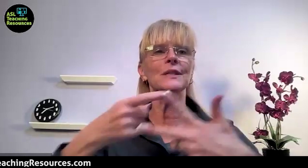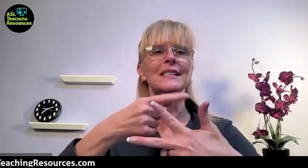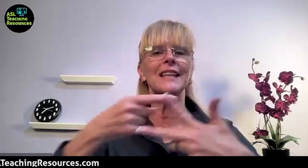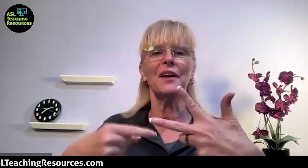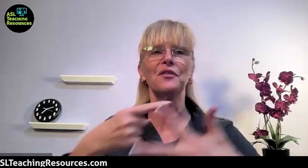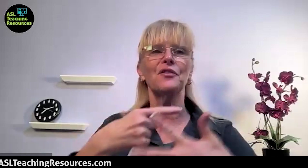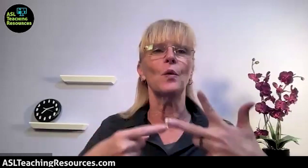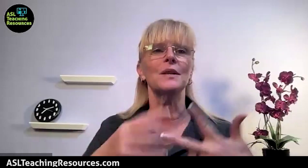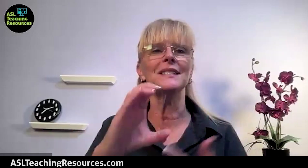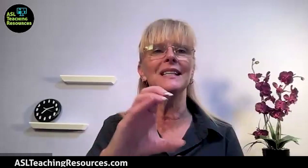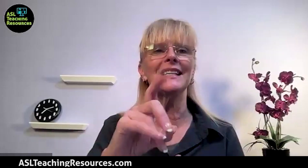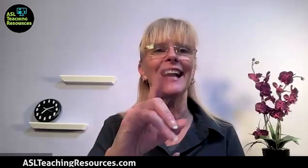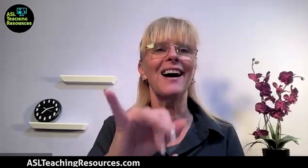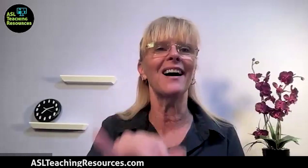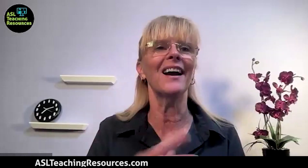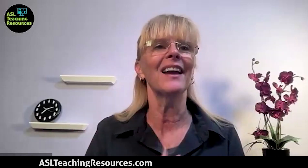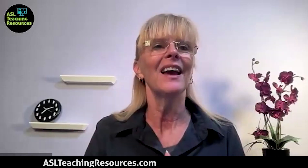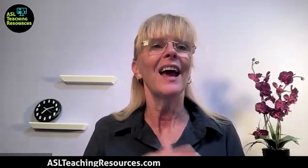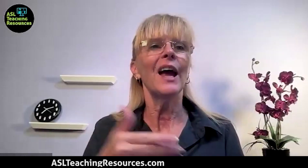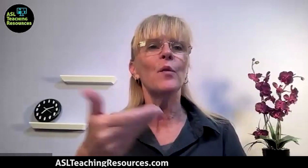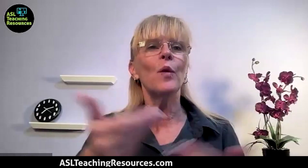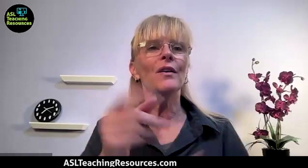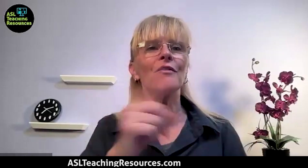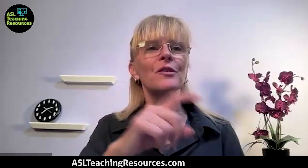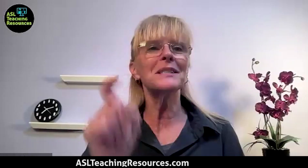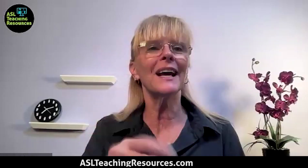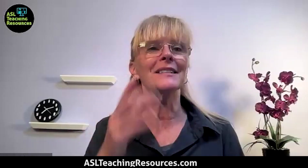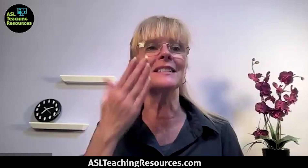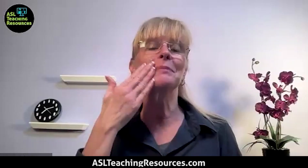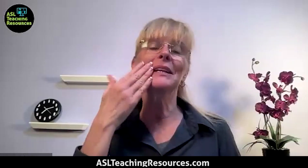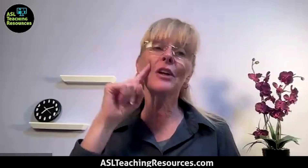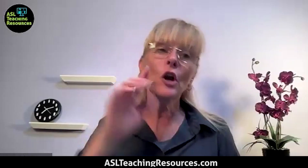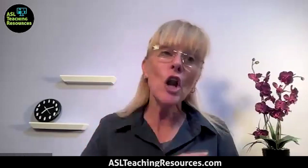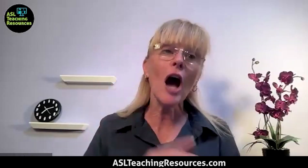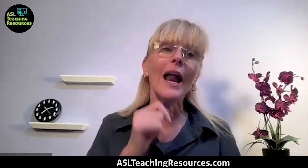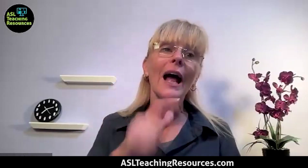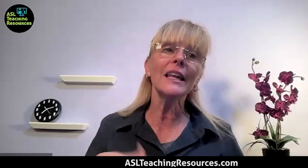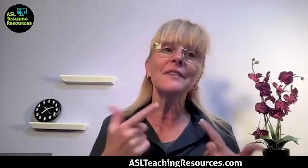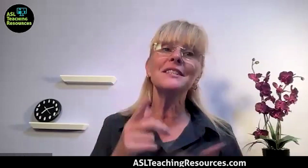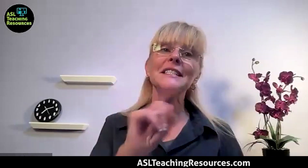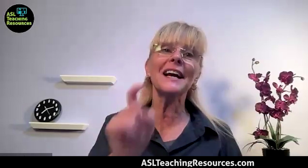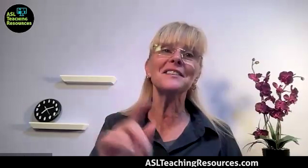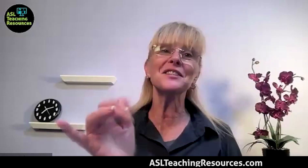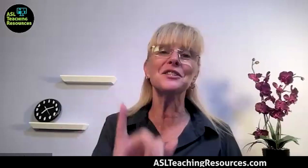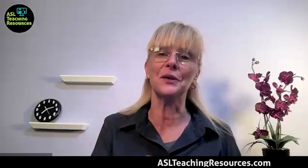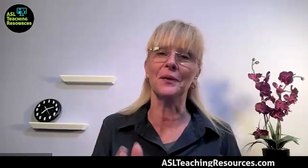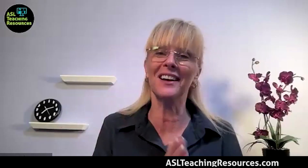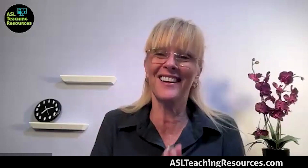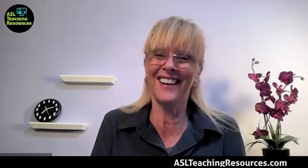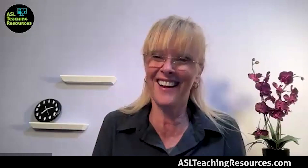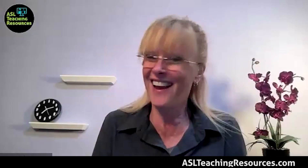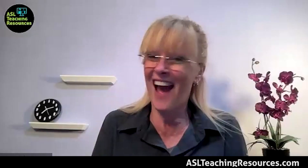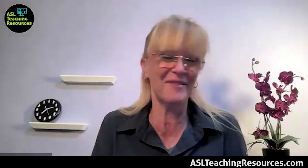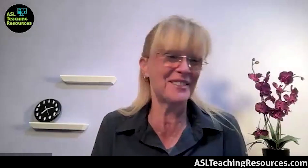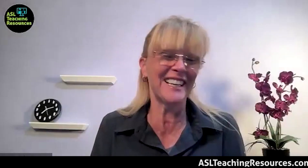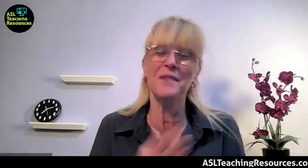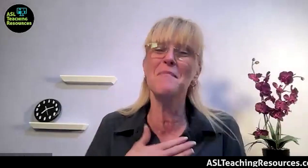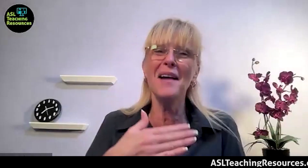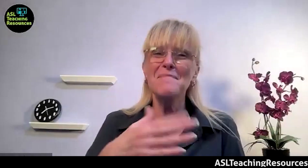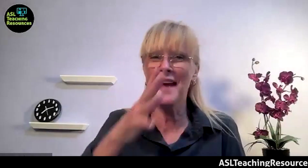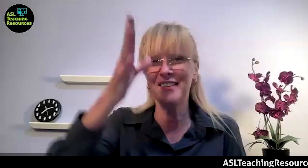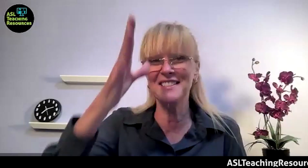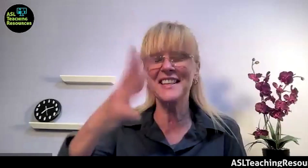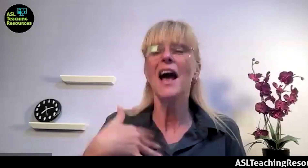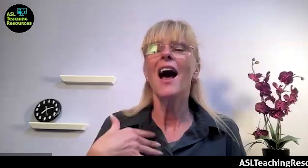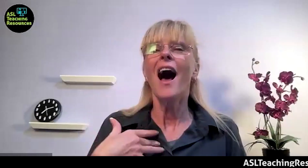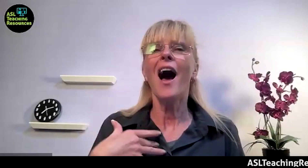initials stand for CDI and welcome from Texas believe it or not I lived in Texas too I tell you